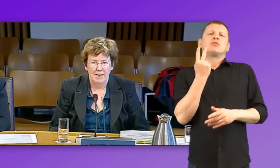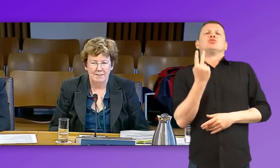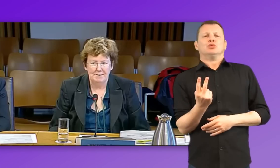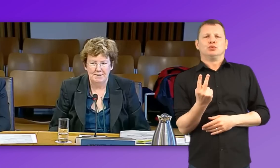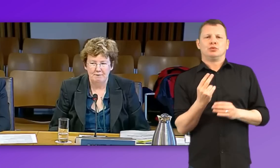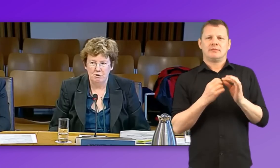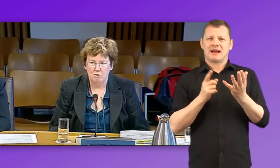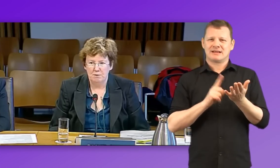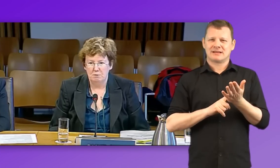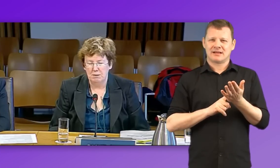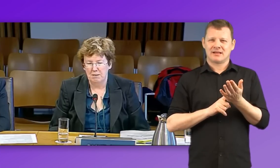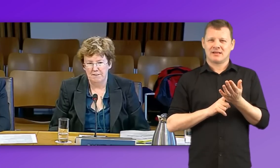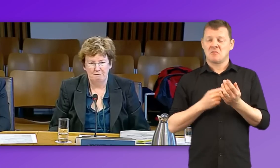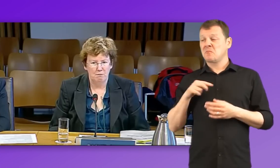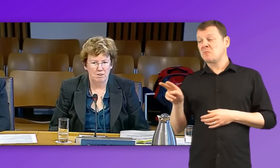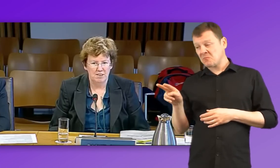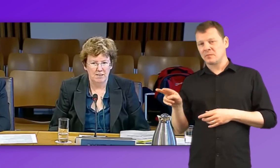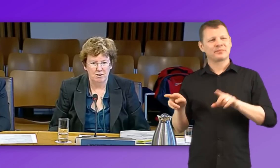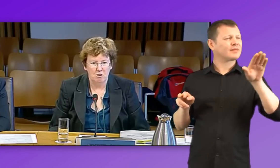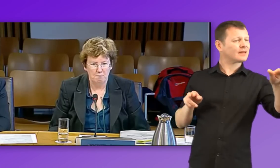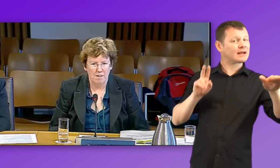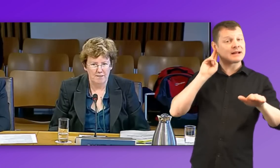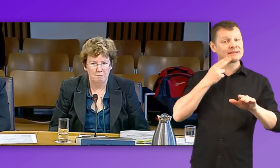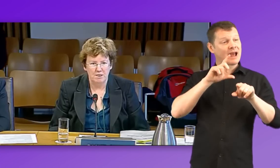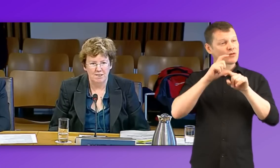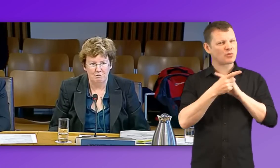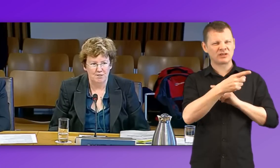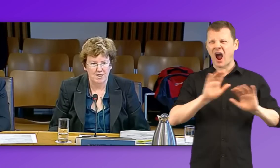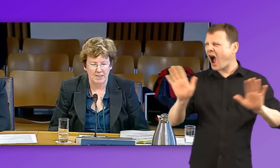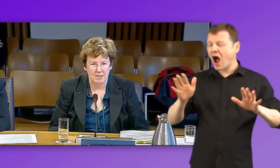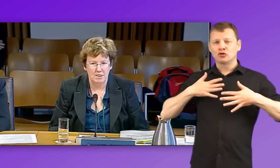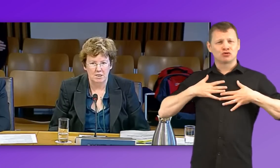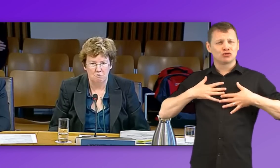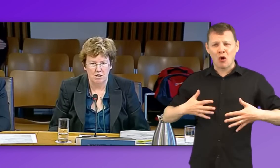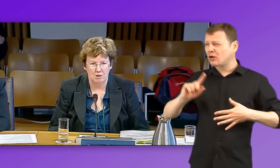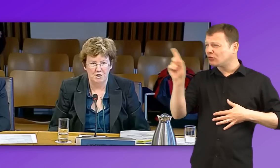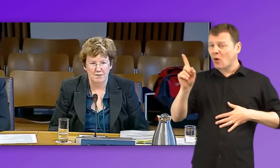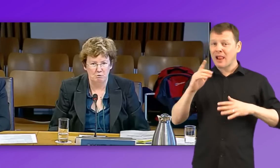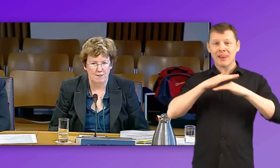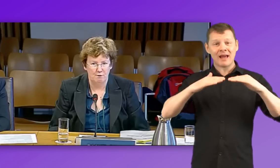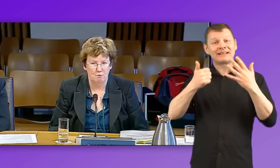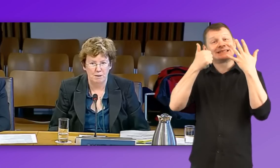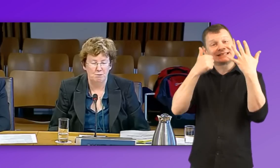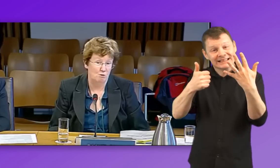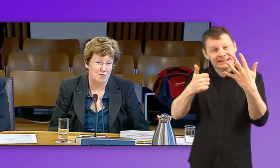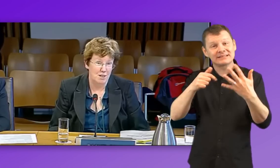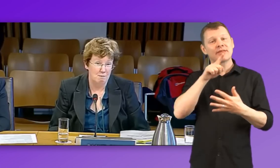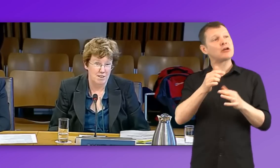And if you talk to people in the deaf community, they are shocked by this, because Level 6 is regarded as a good level for people who are interpreting.